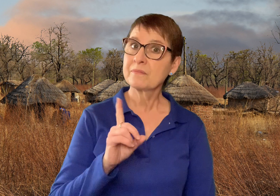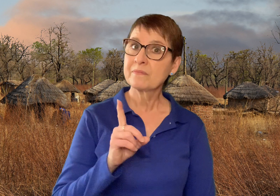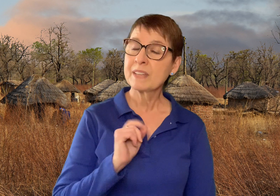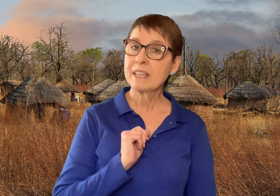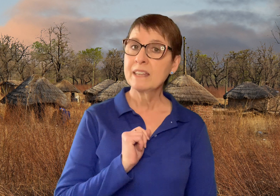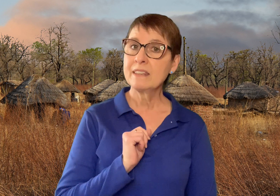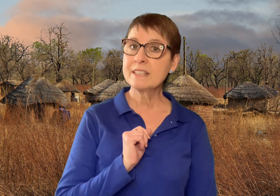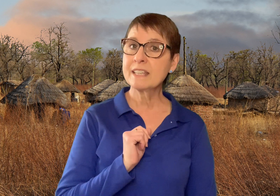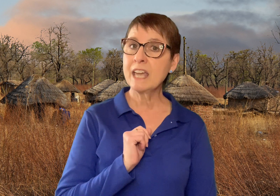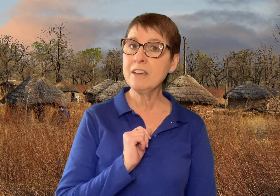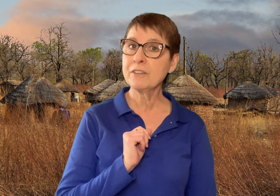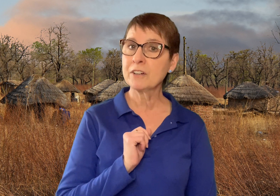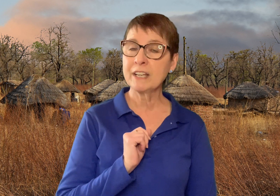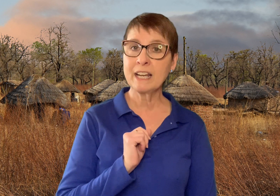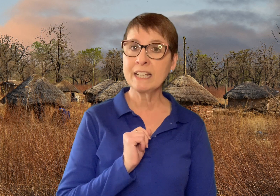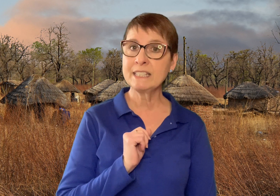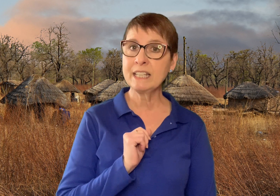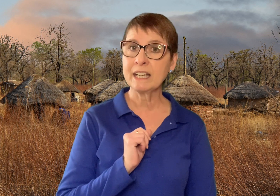This gave her an idea.